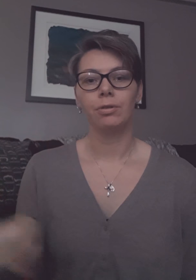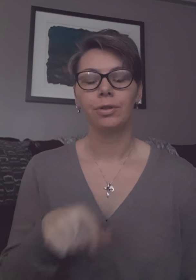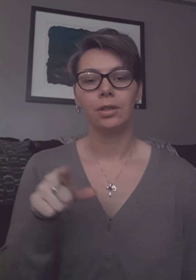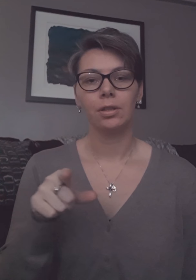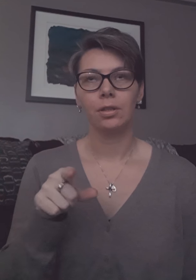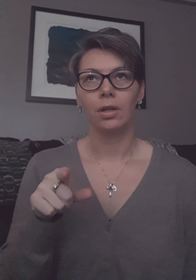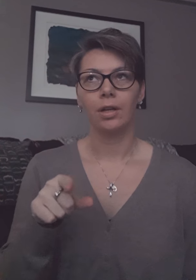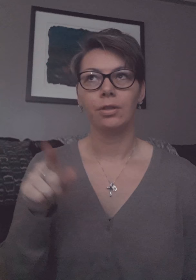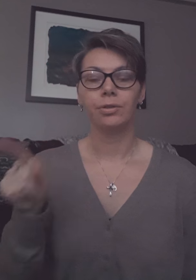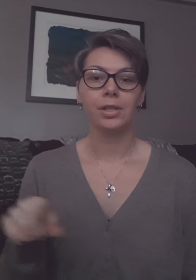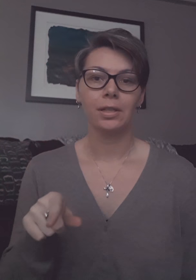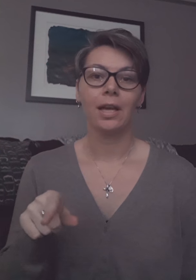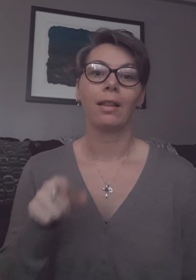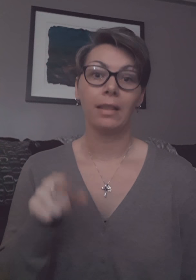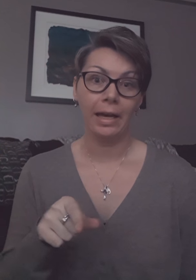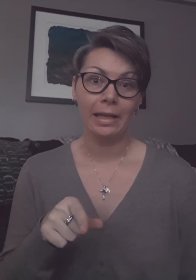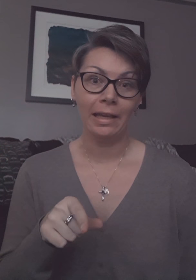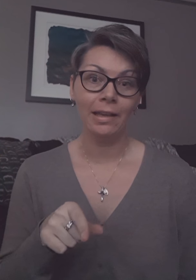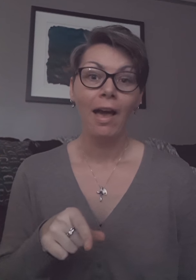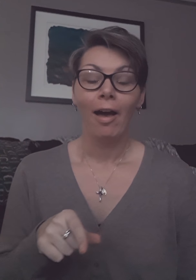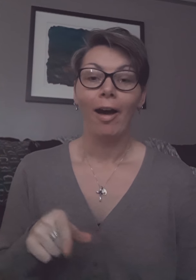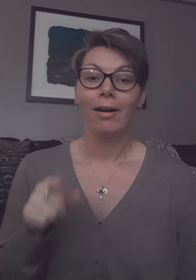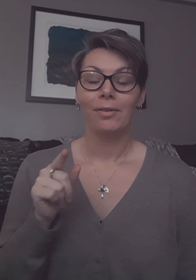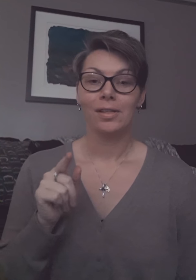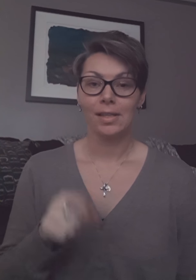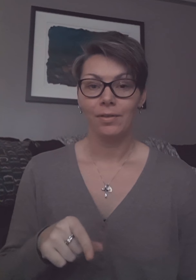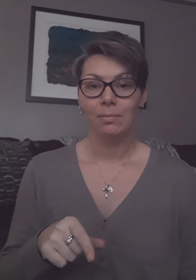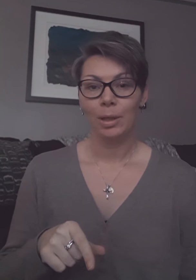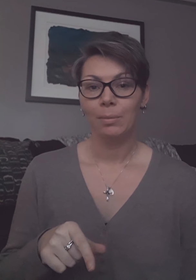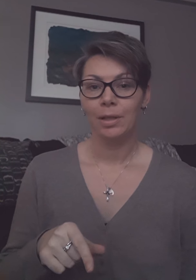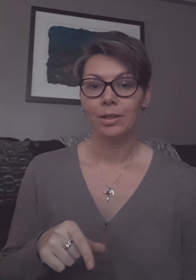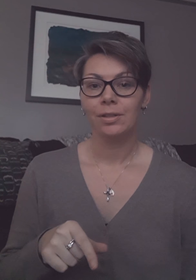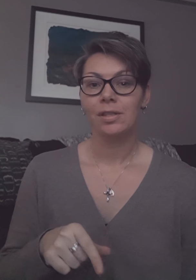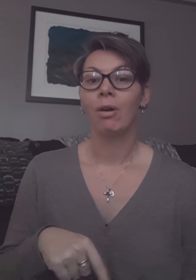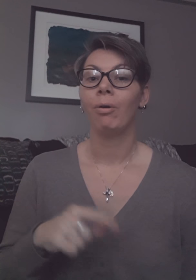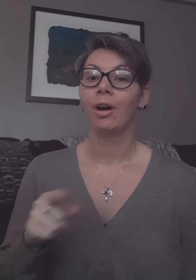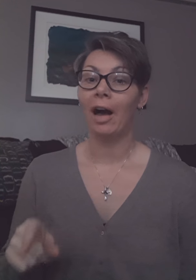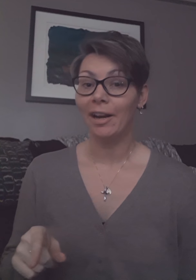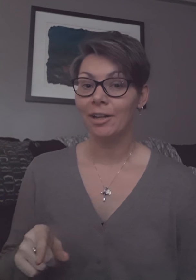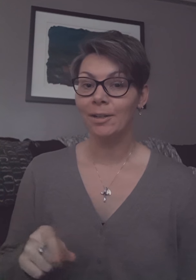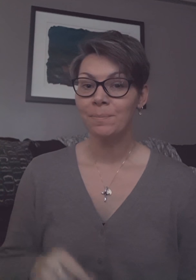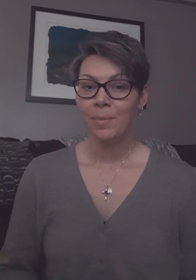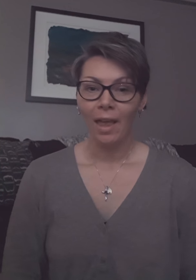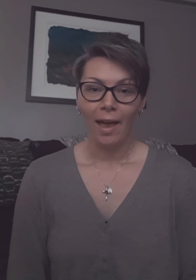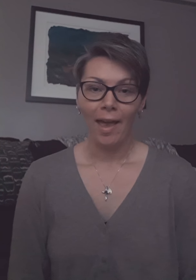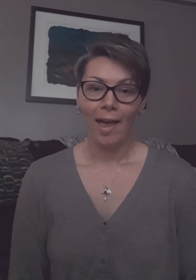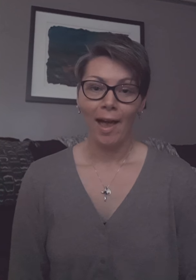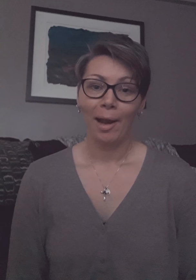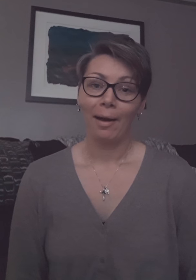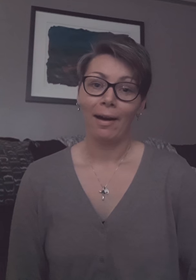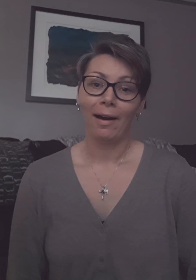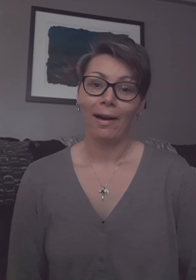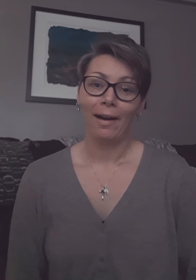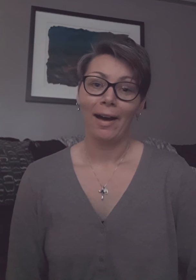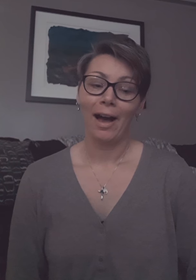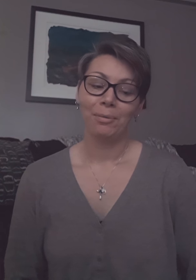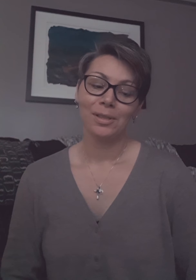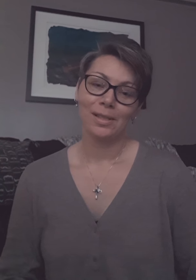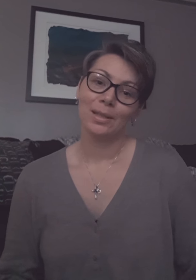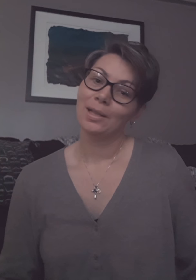uterine lining of seven millimeters or higher and I was a little